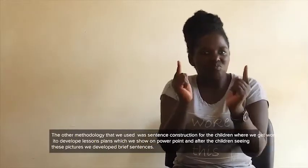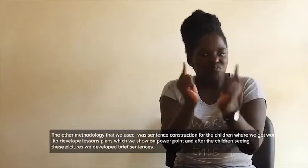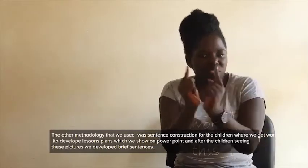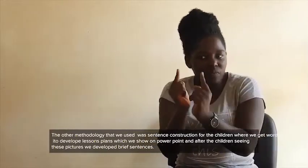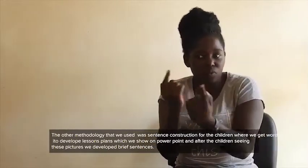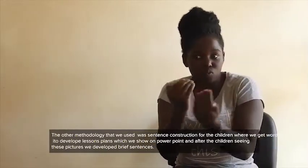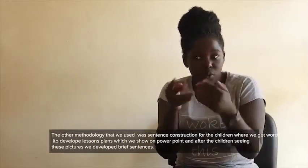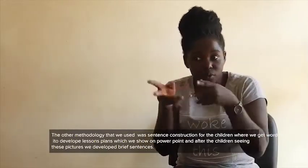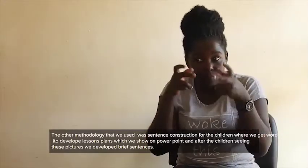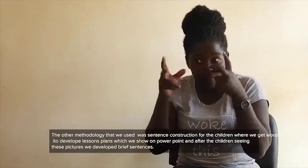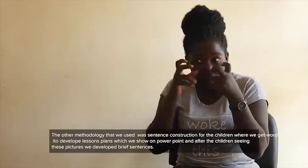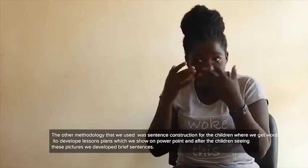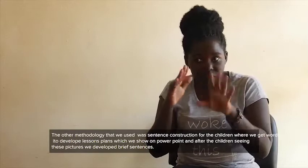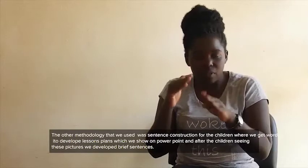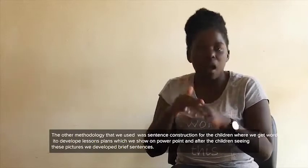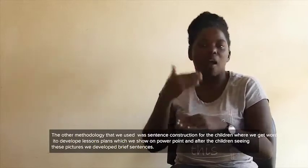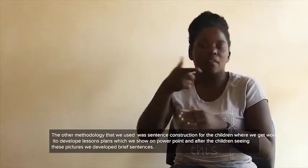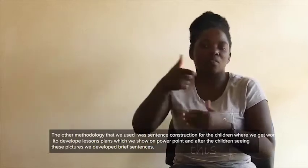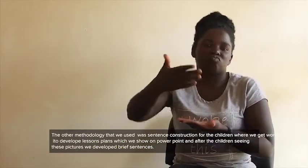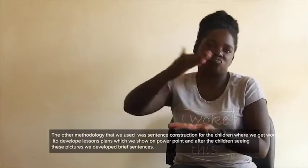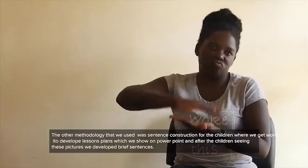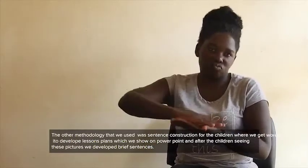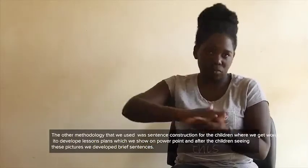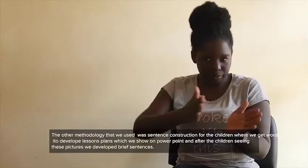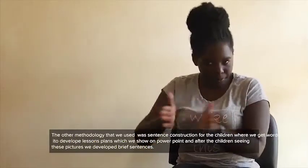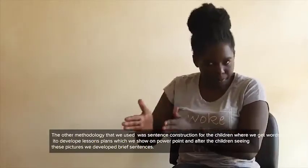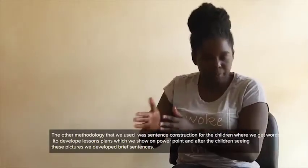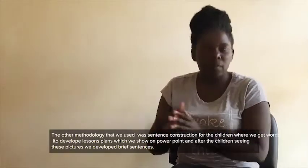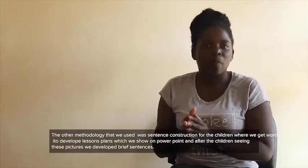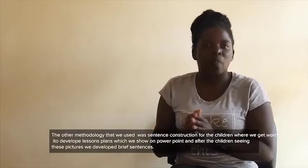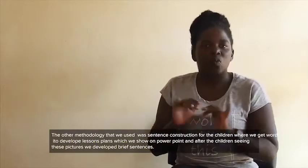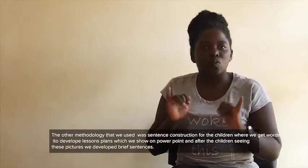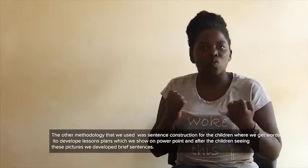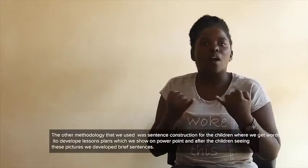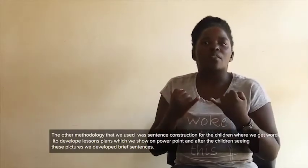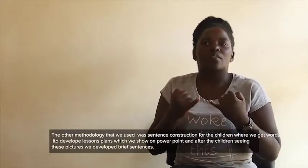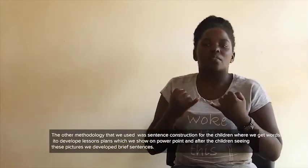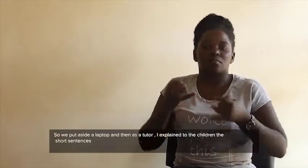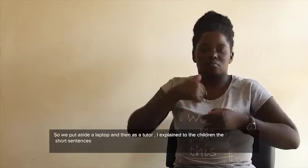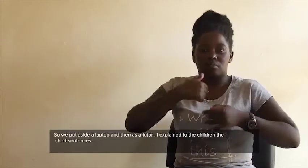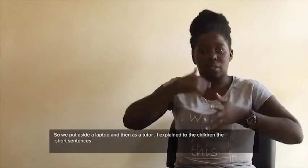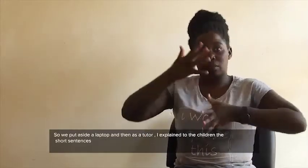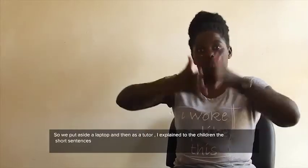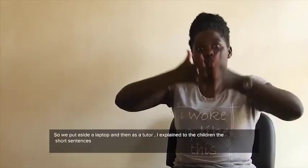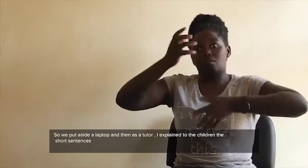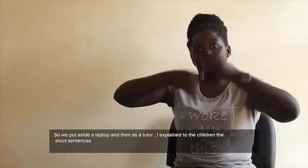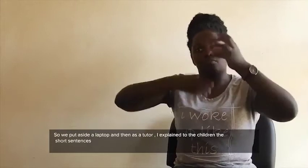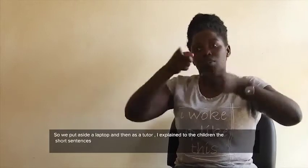developed brief sentences so we put aside the laptop